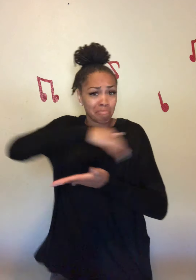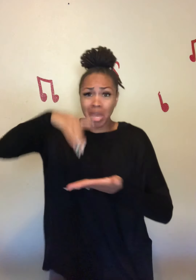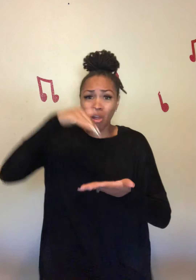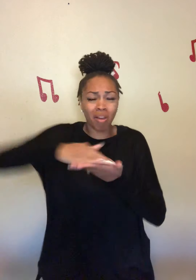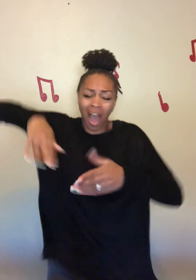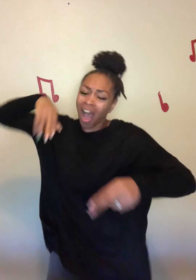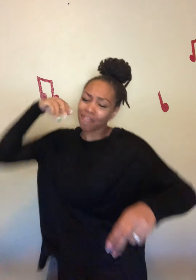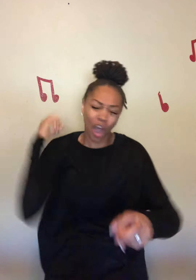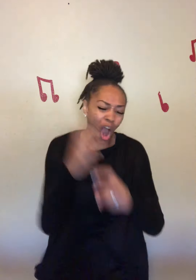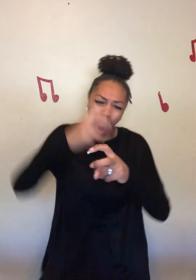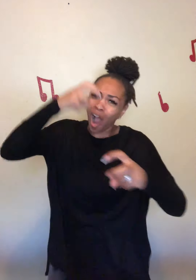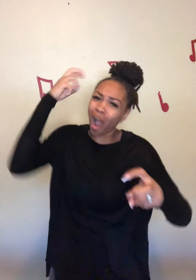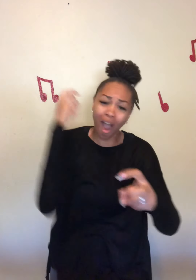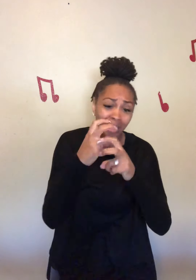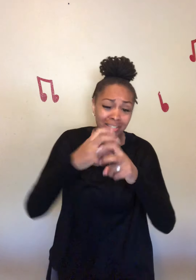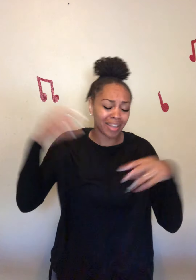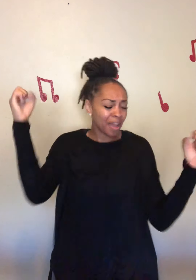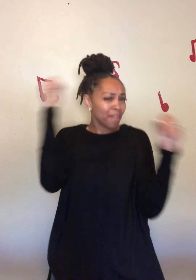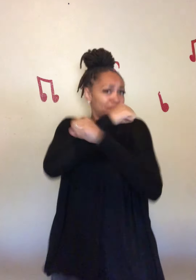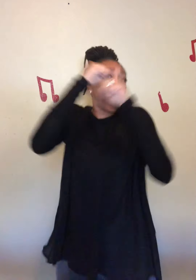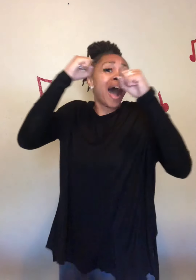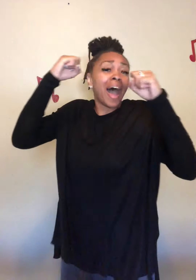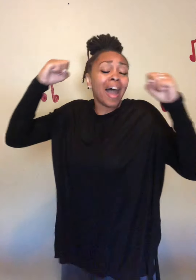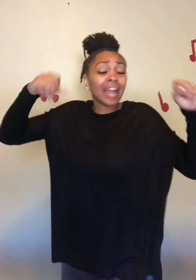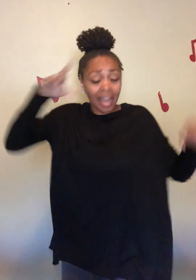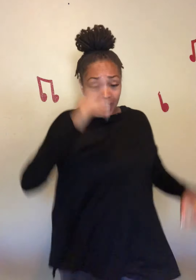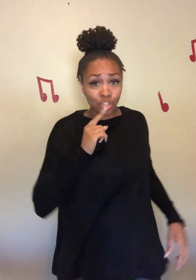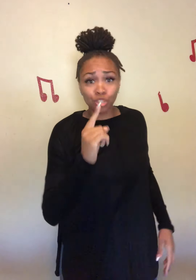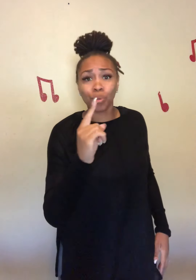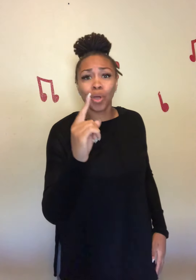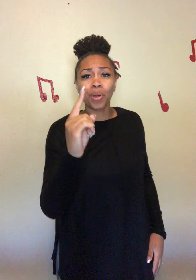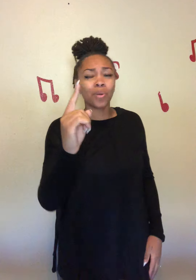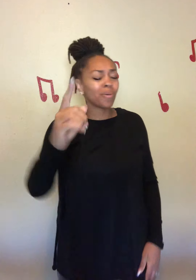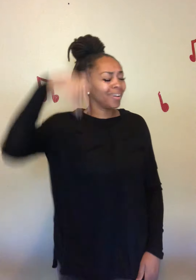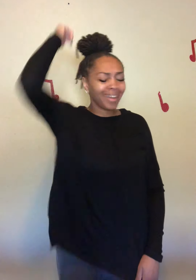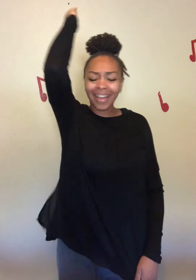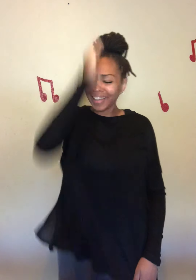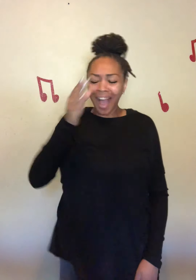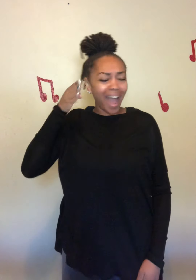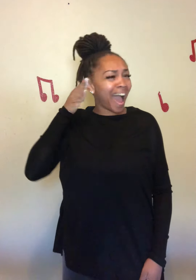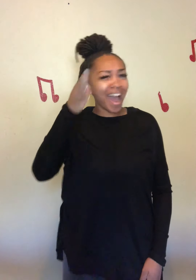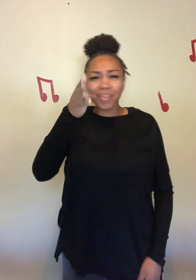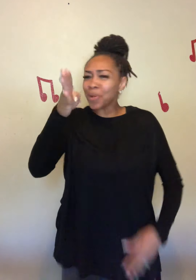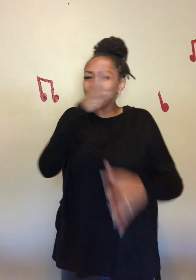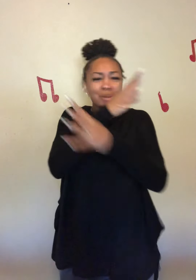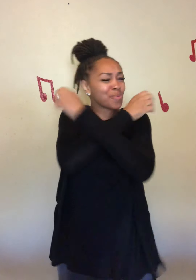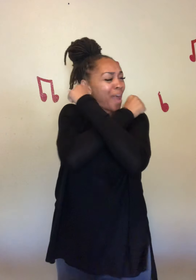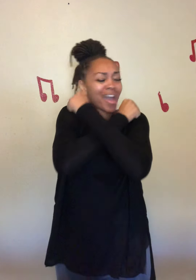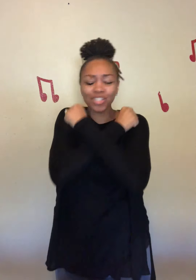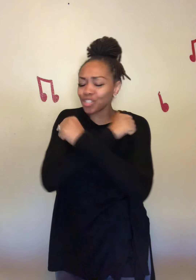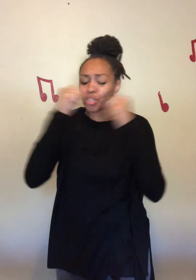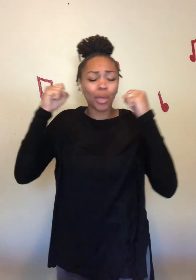the middle of the hardest fight It's true, I will rescue